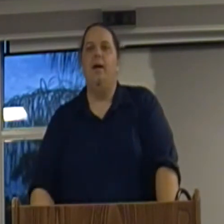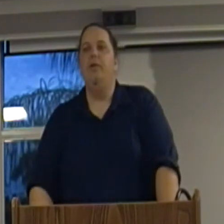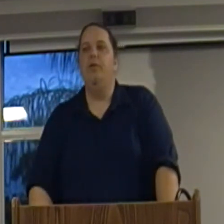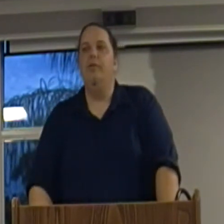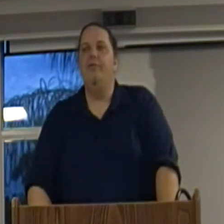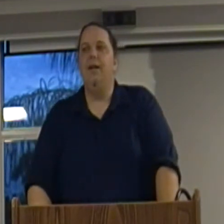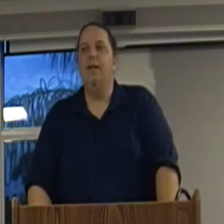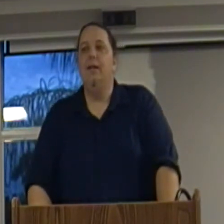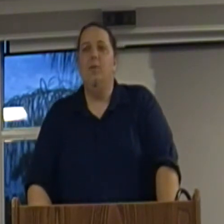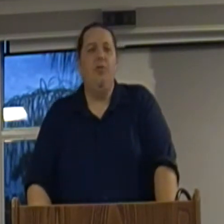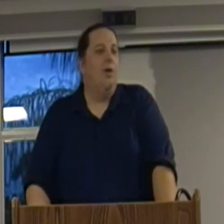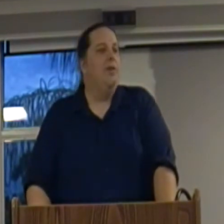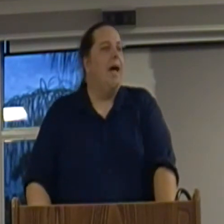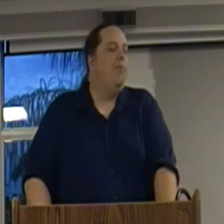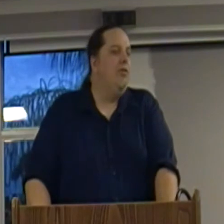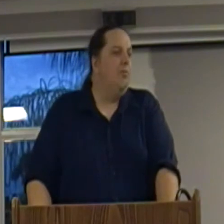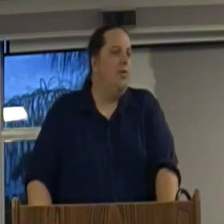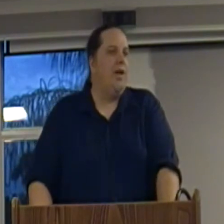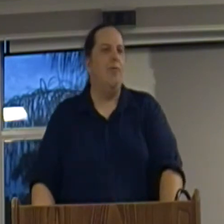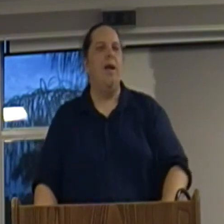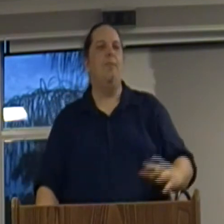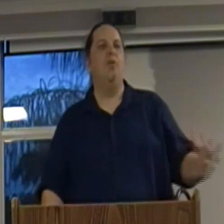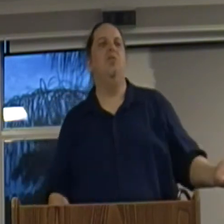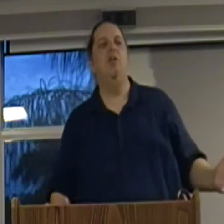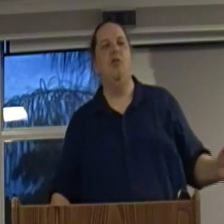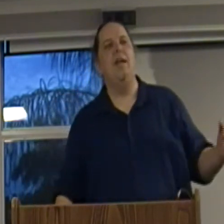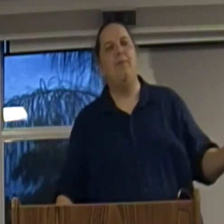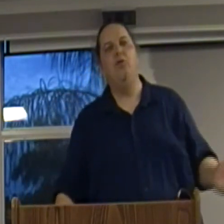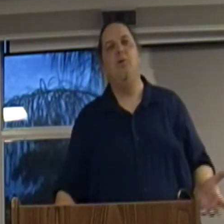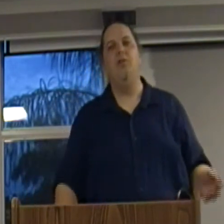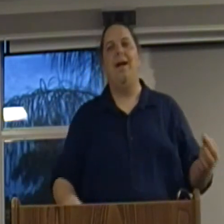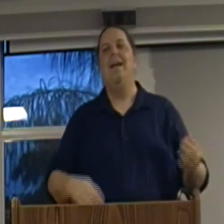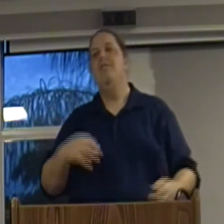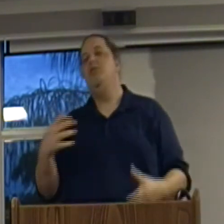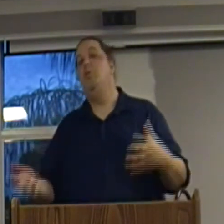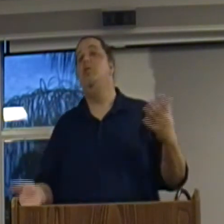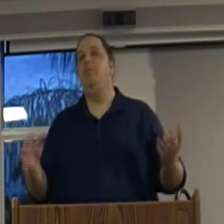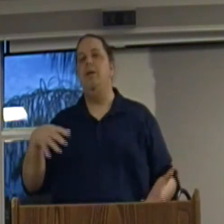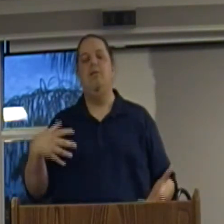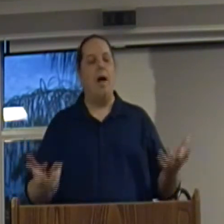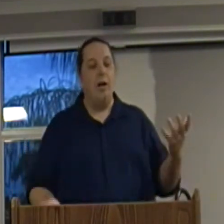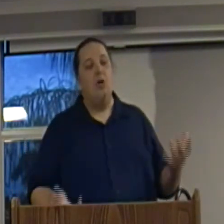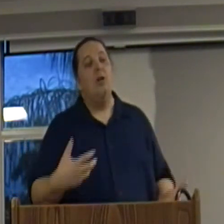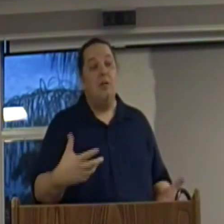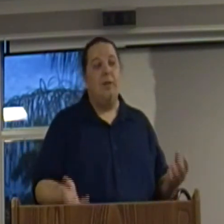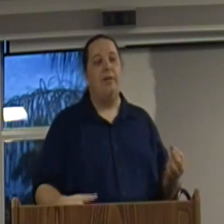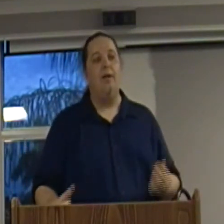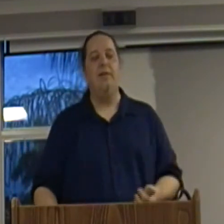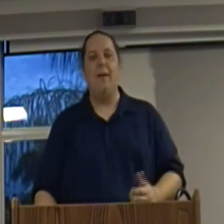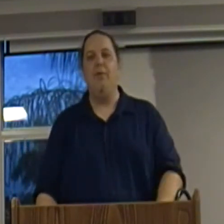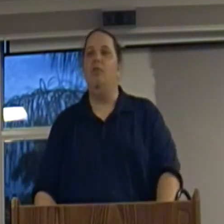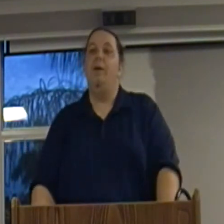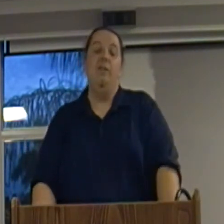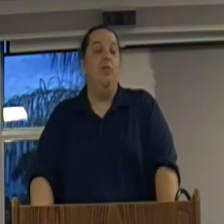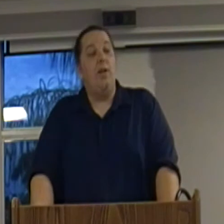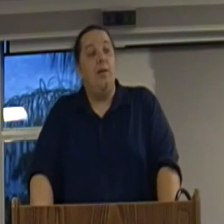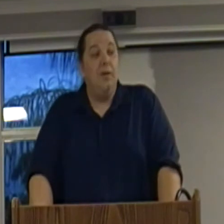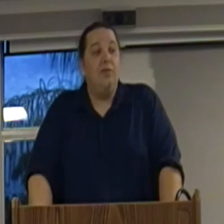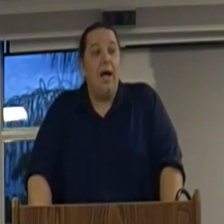there. So if we start with Capitalism Must Die, if we had a presentation, Capitalism Must Die, this one could be, could be titled Capitalism and the State Must